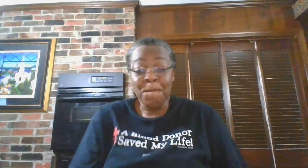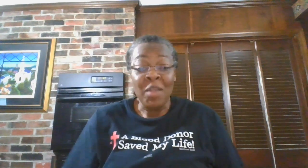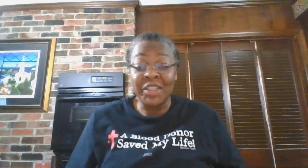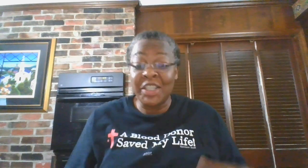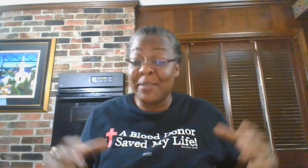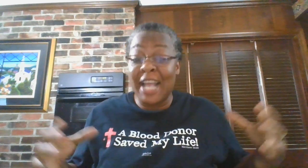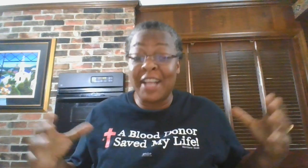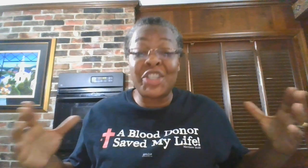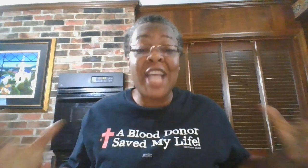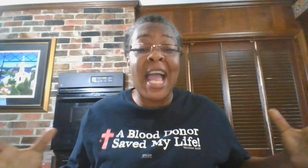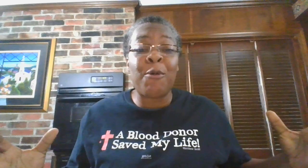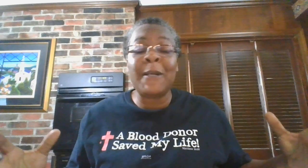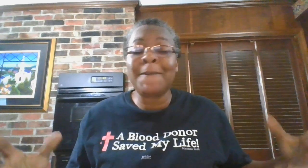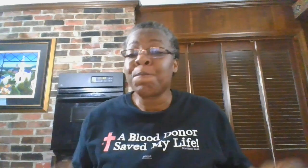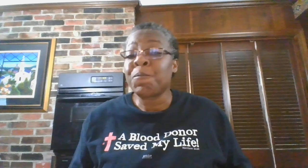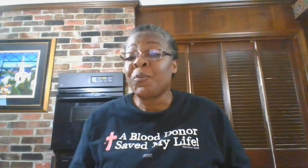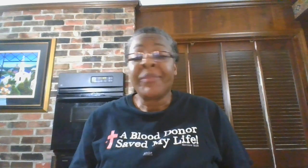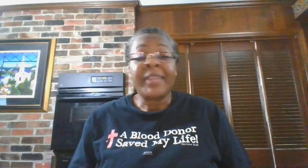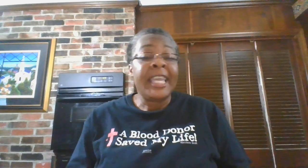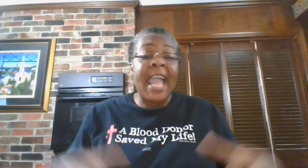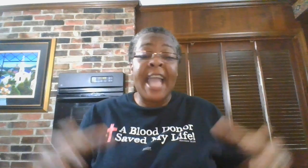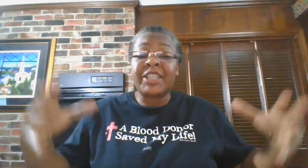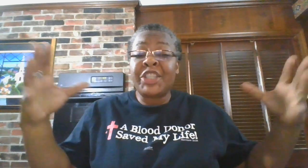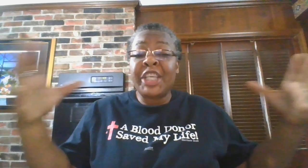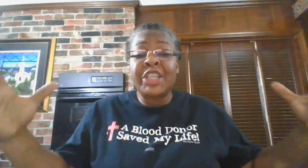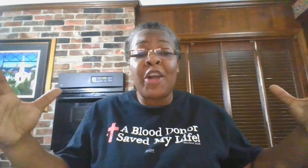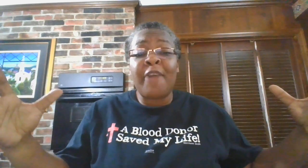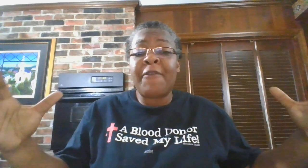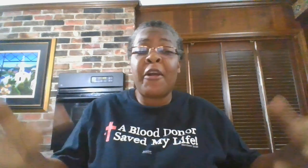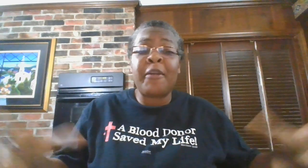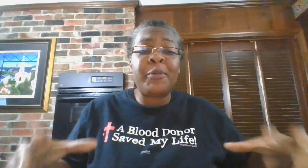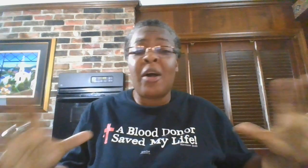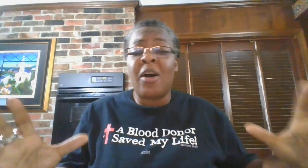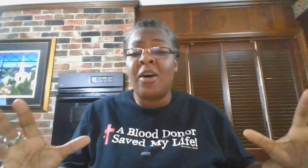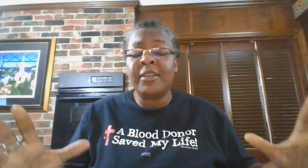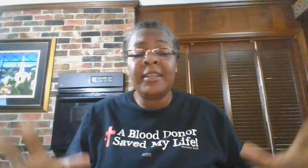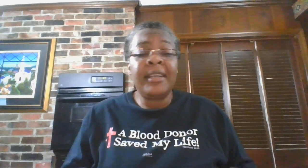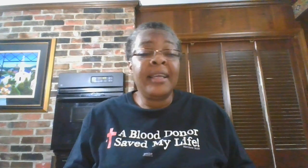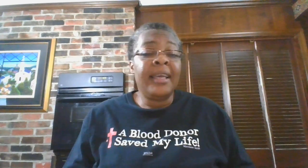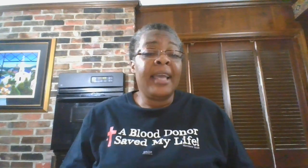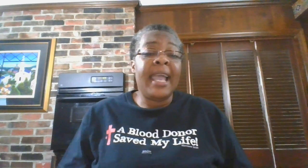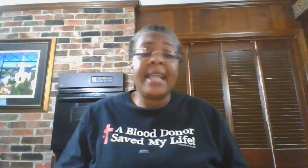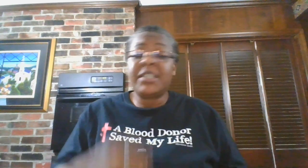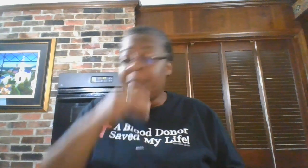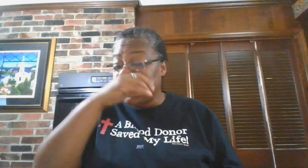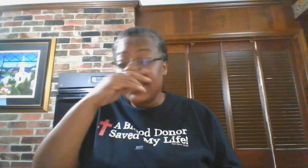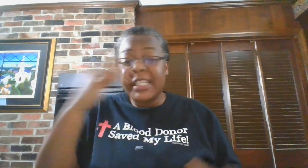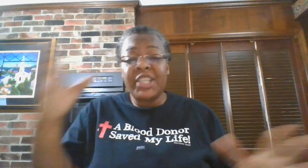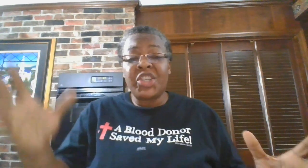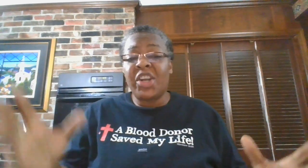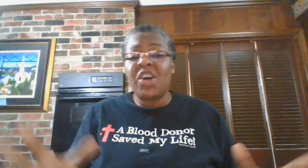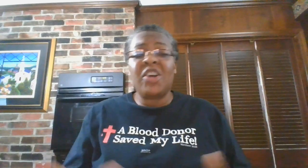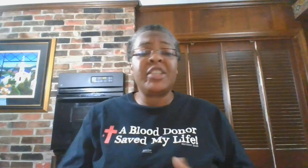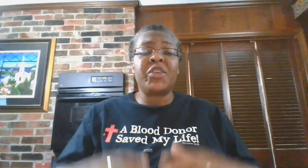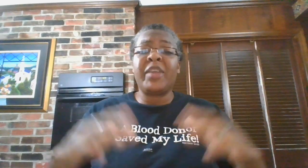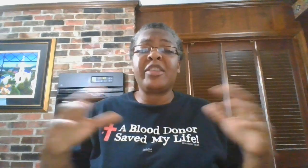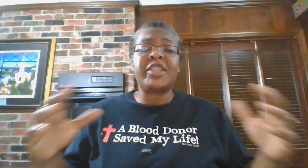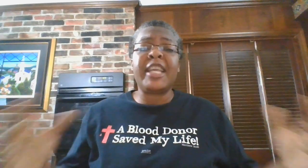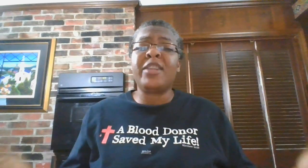She comes out of the shower. He has a t-shirt for her to put on. And she puts the t-shirt on. so they're just in the